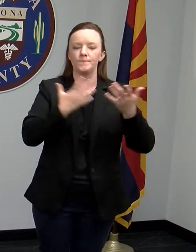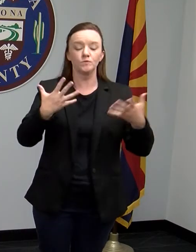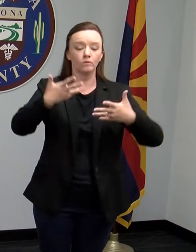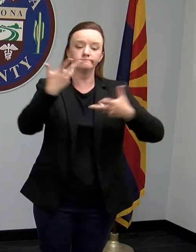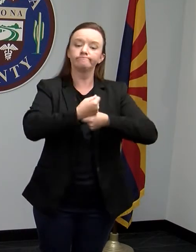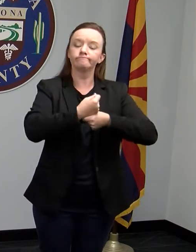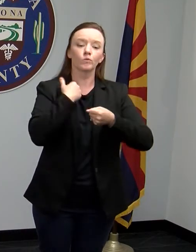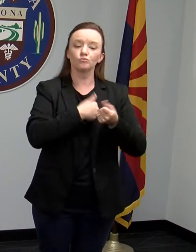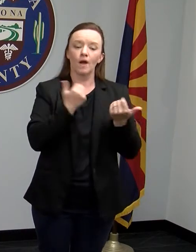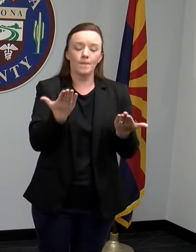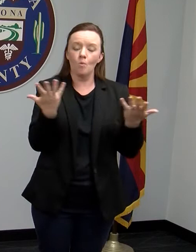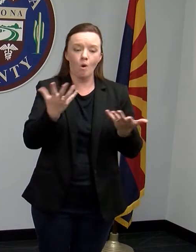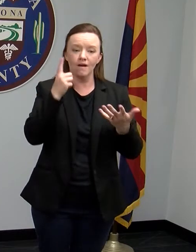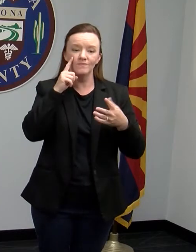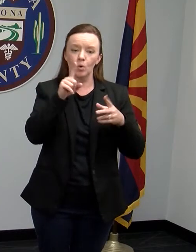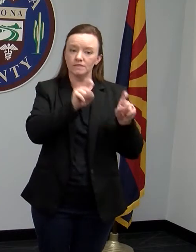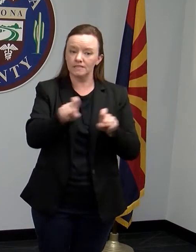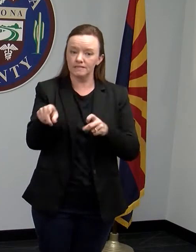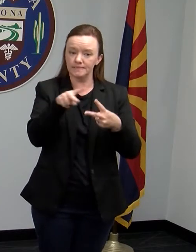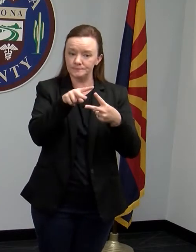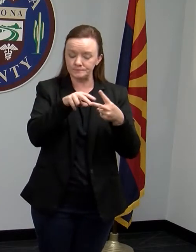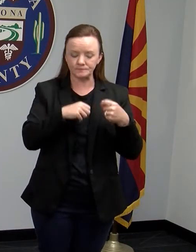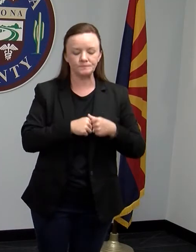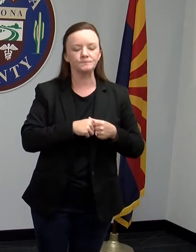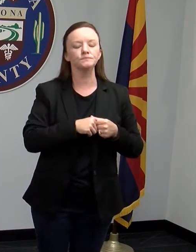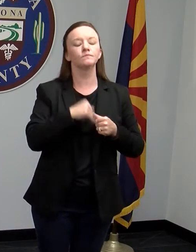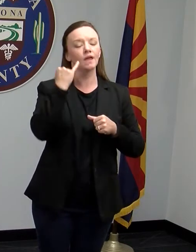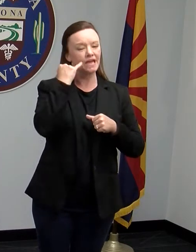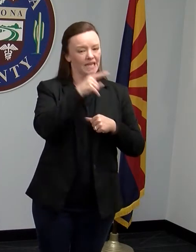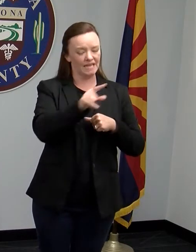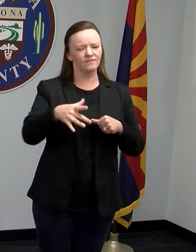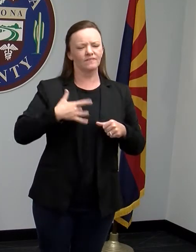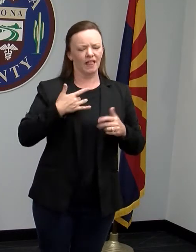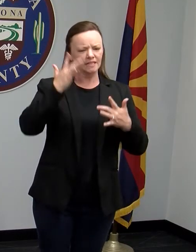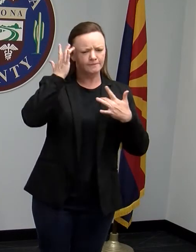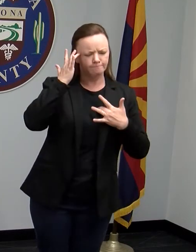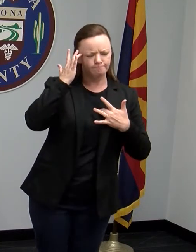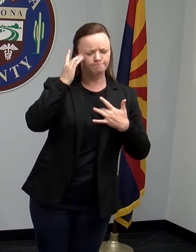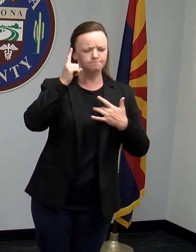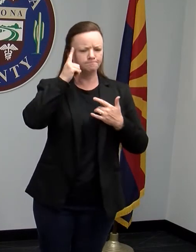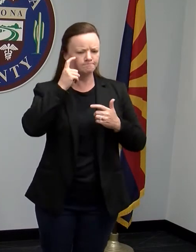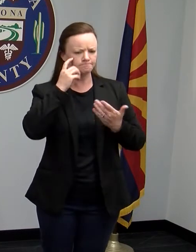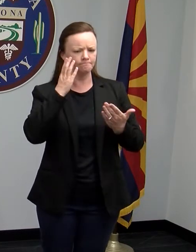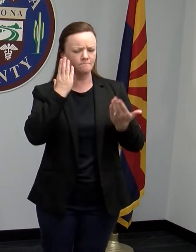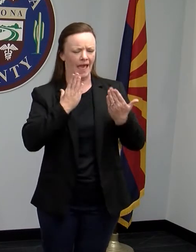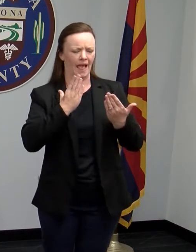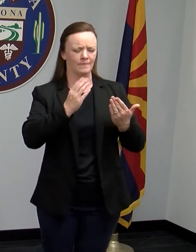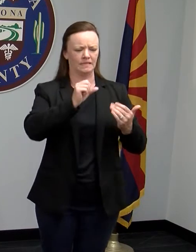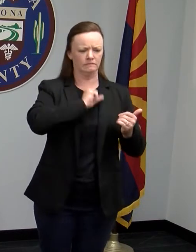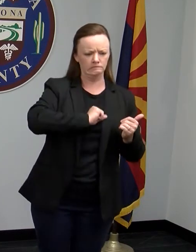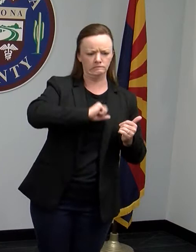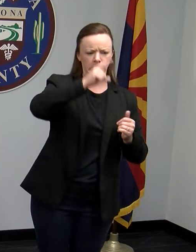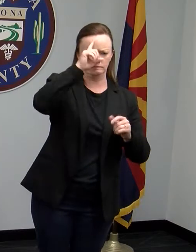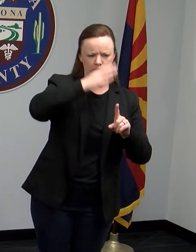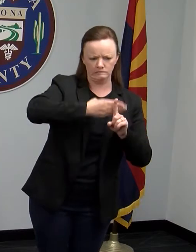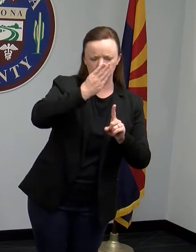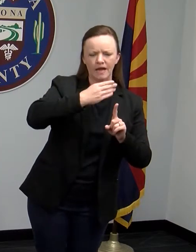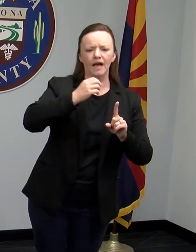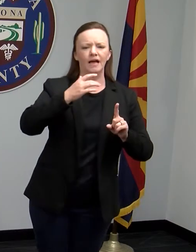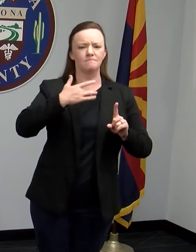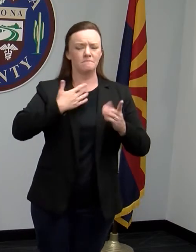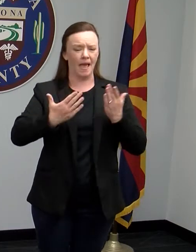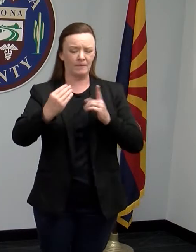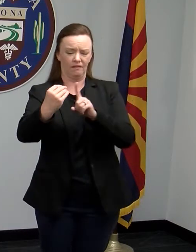for people in the public? If you have symptoms of COVID-19 or think you might have been exposed to someone with the virus,